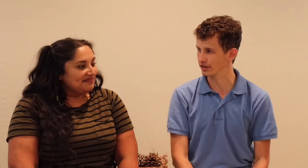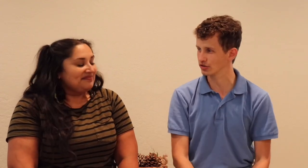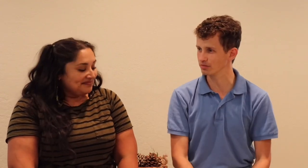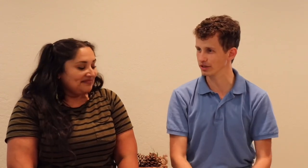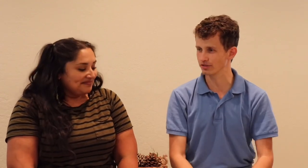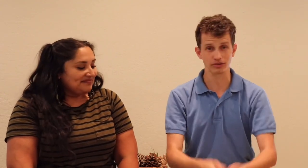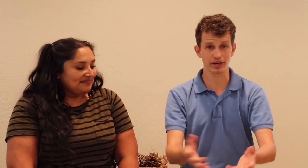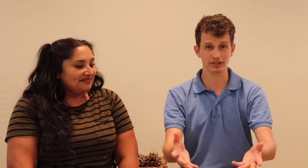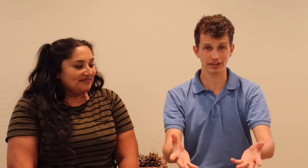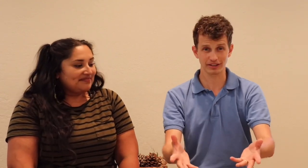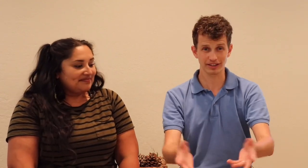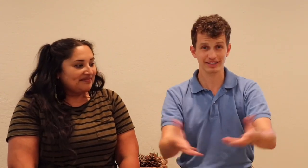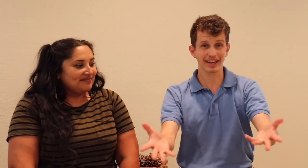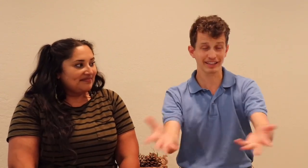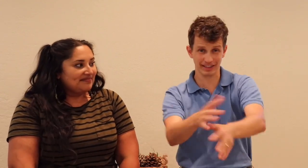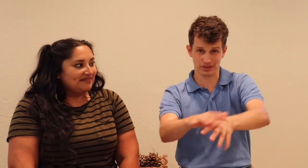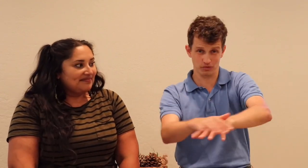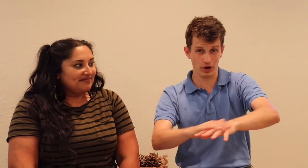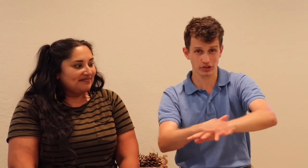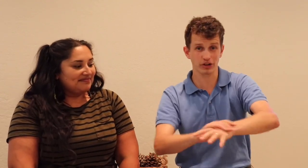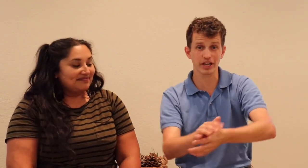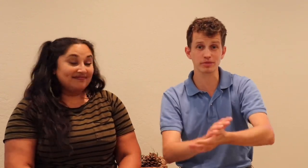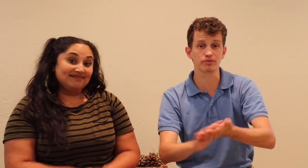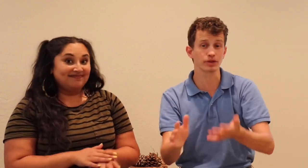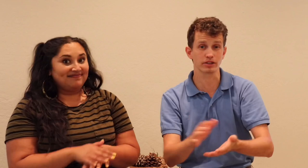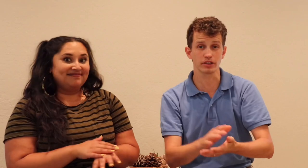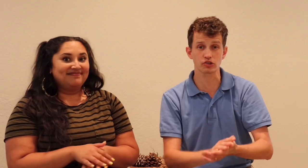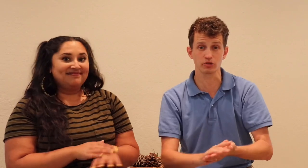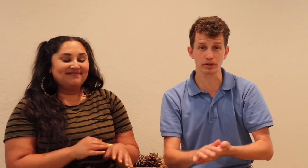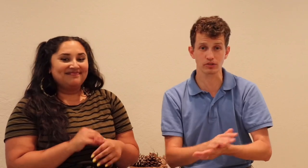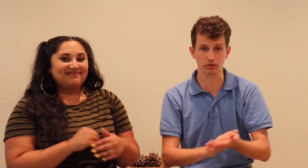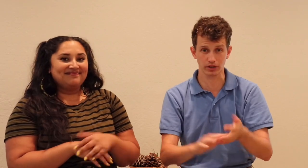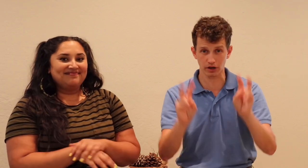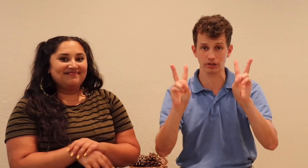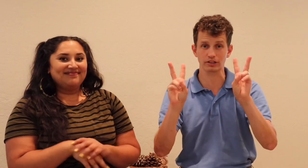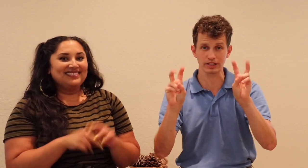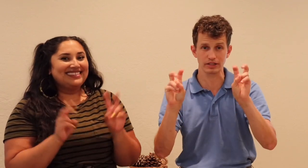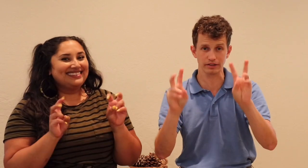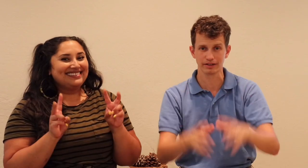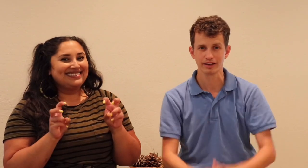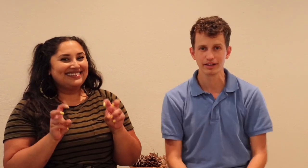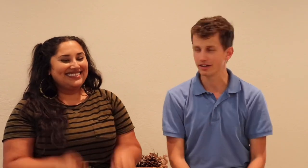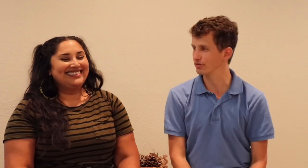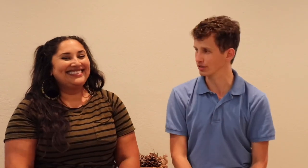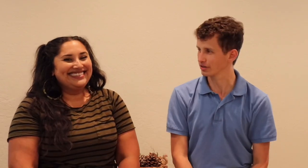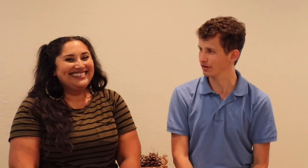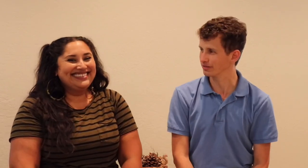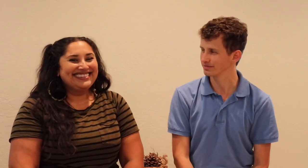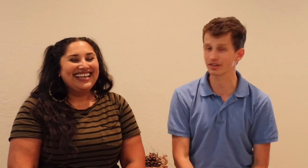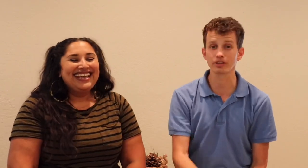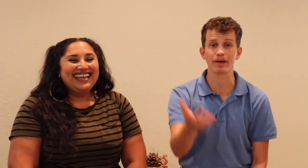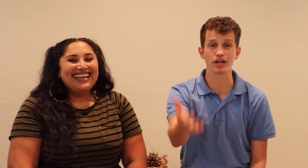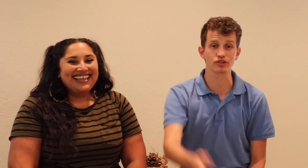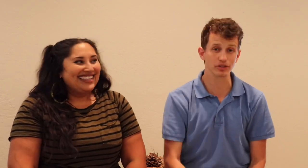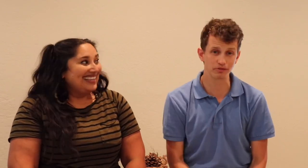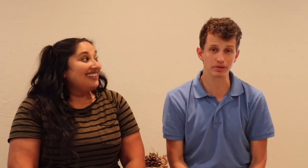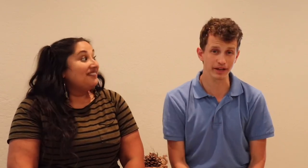instruments, you kind of say to the kids, hey, let's wash our hands before we get the instruments so they are clean and ready to go. A little imaginative play.